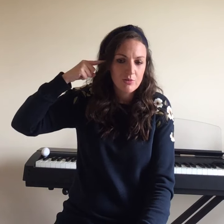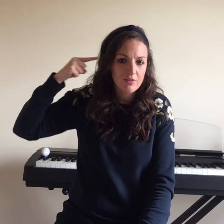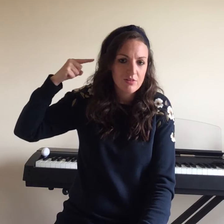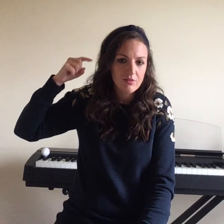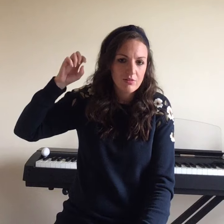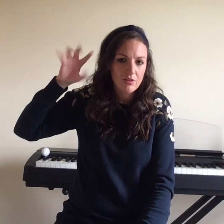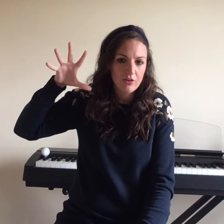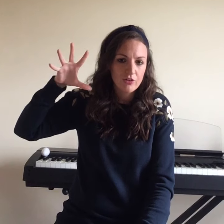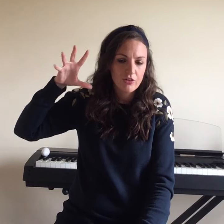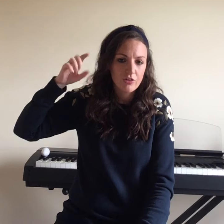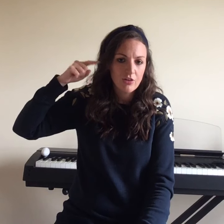it's louders too.